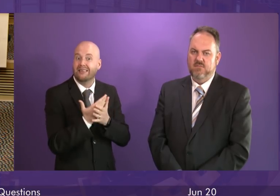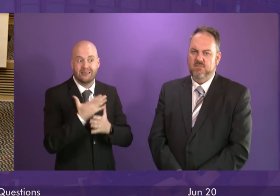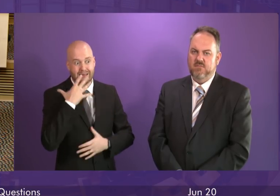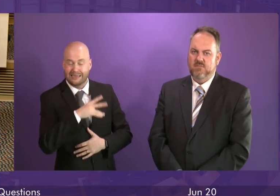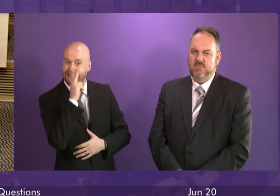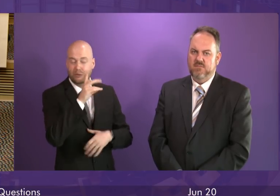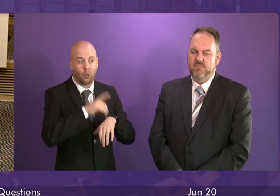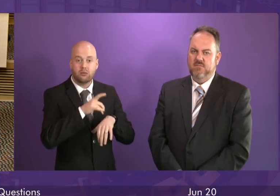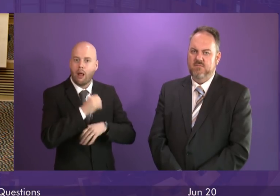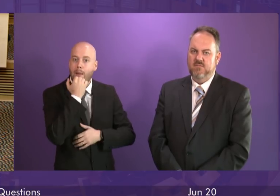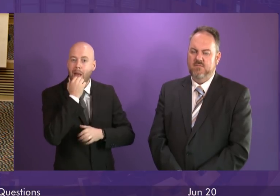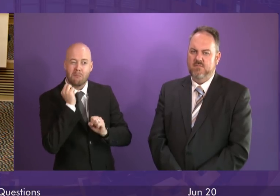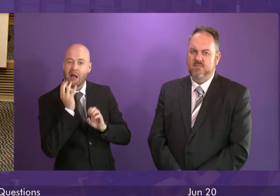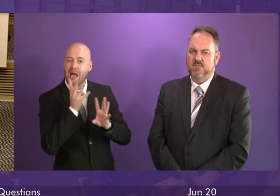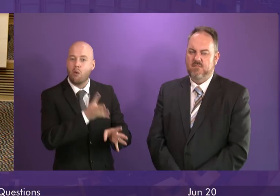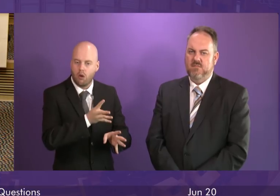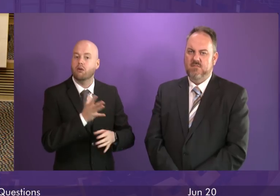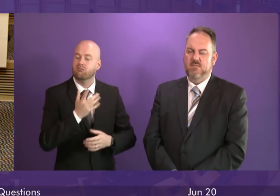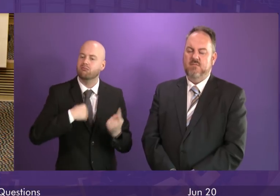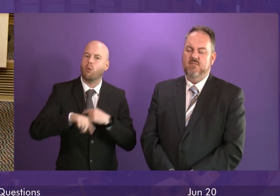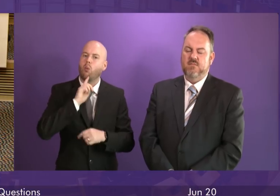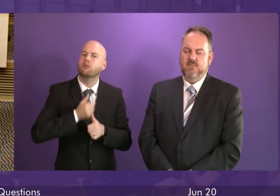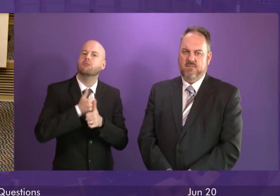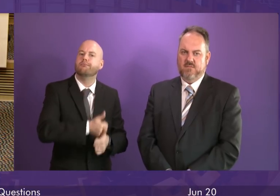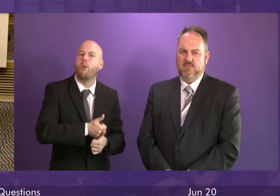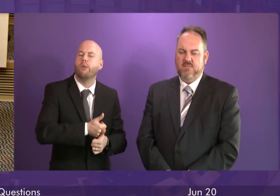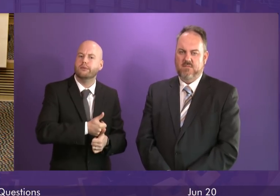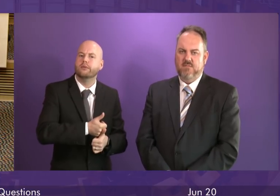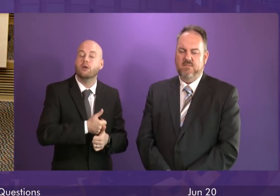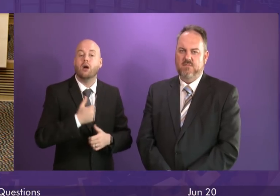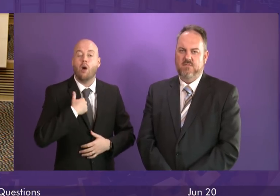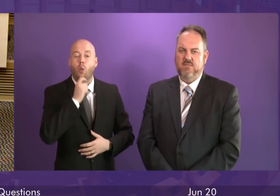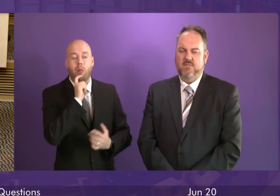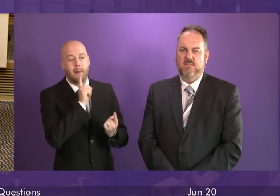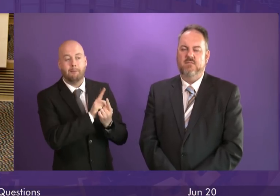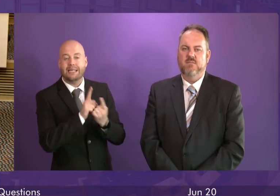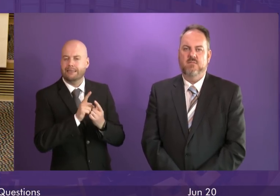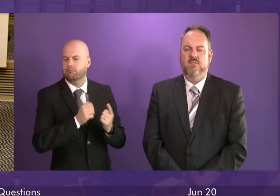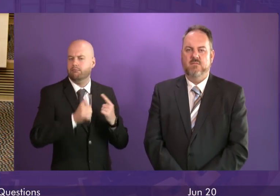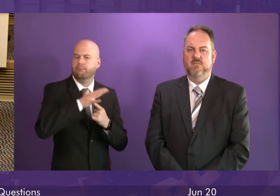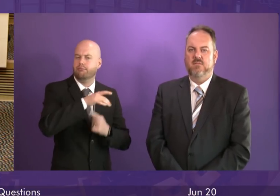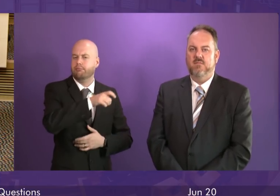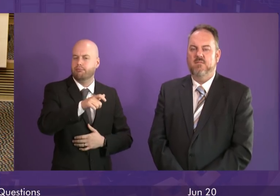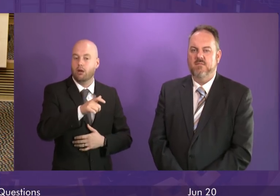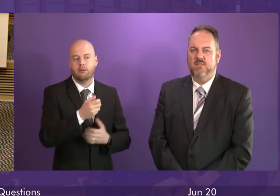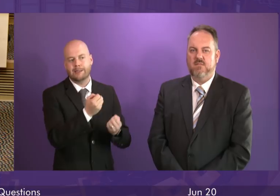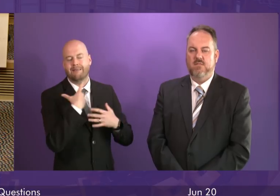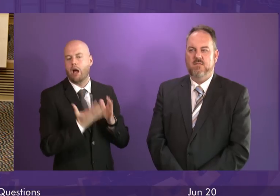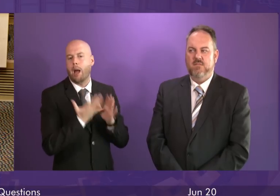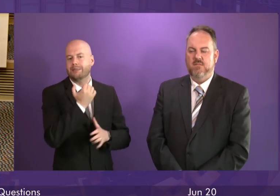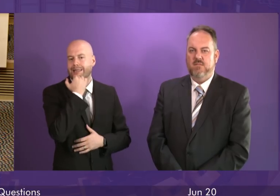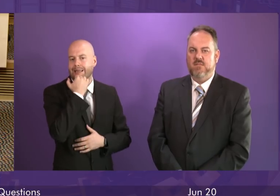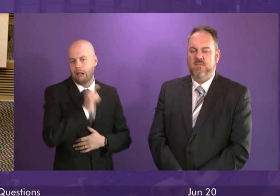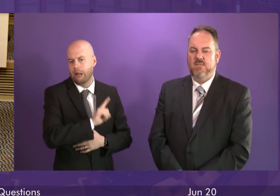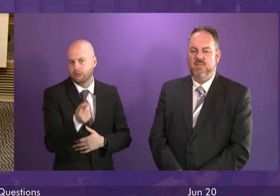As I said a moment ago, the DFM and I will meet with officials later to have an early update on this work and to look at whether there are further actions